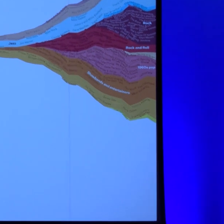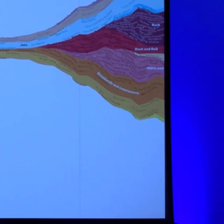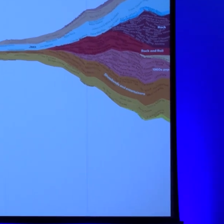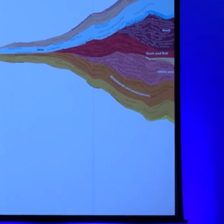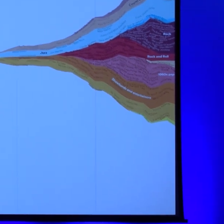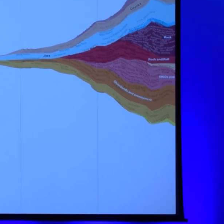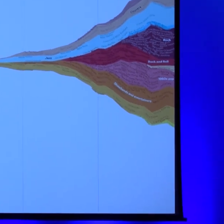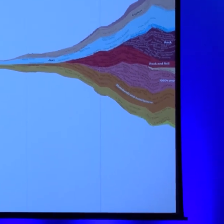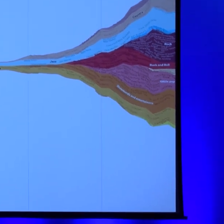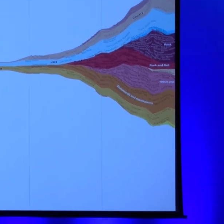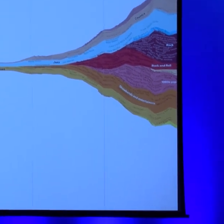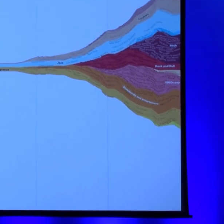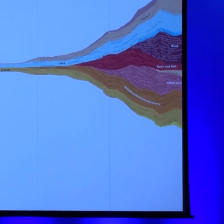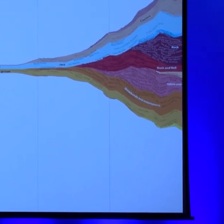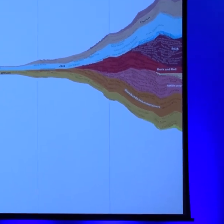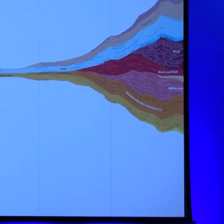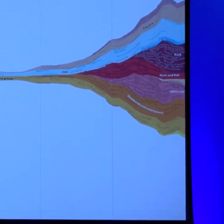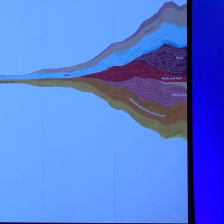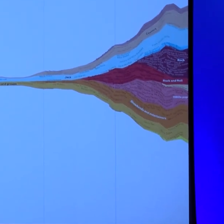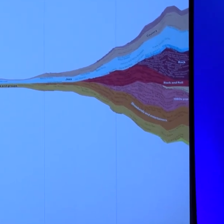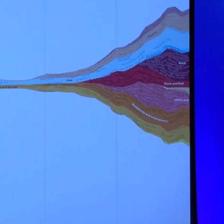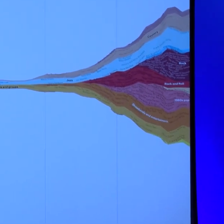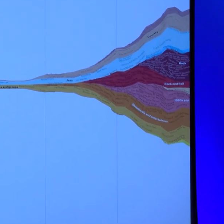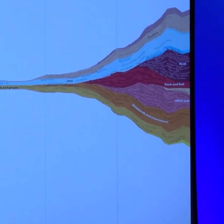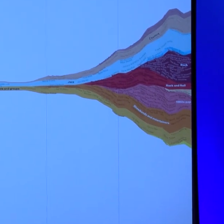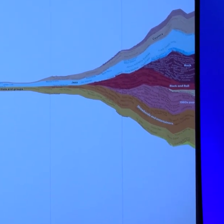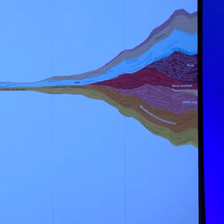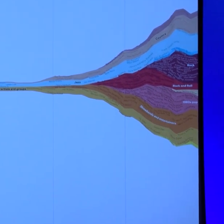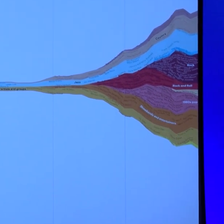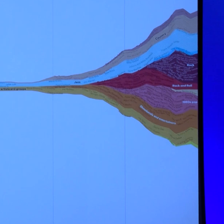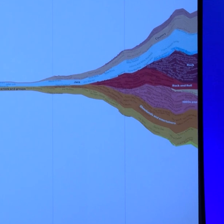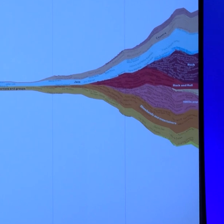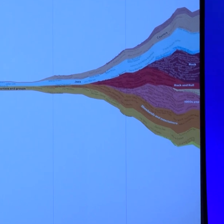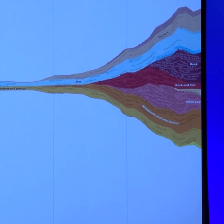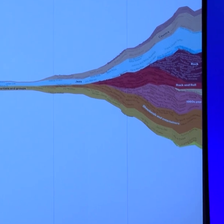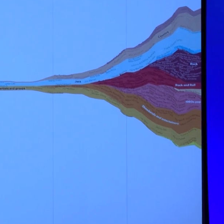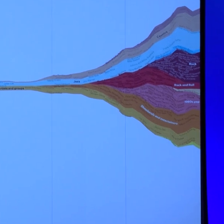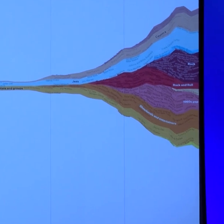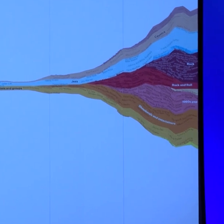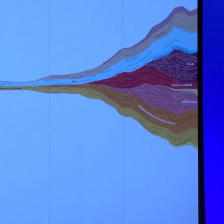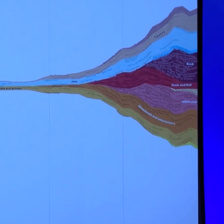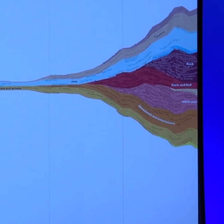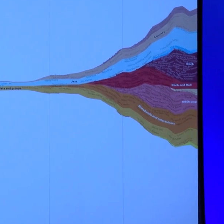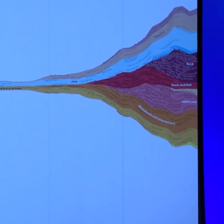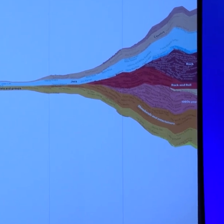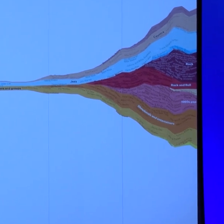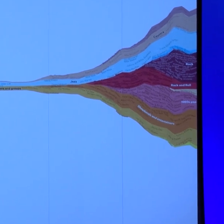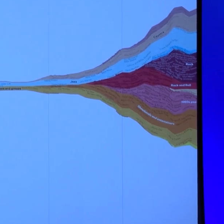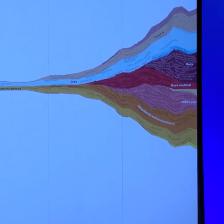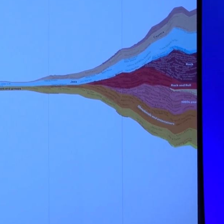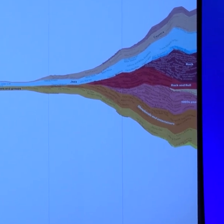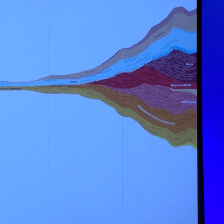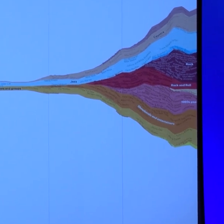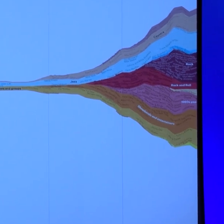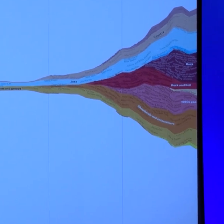starts in 1924 with Ana Hatu and Dean Waratine Senior recording the first commercial record of Maori songs in New